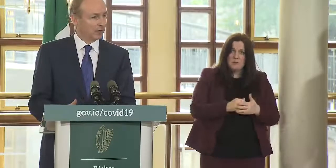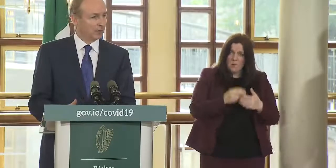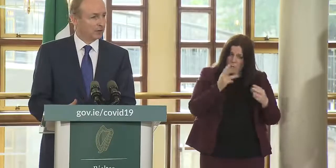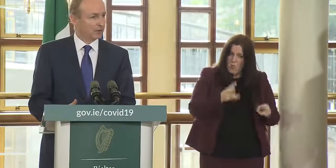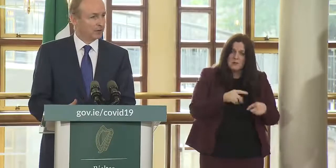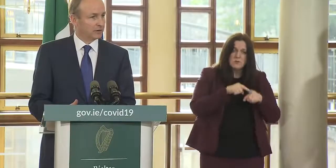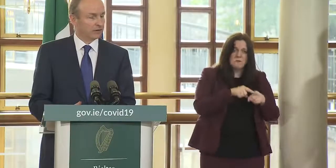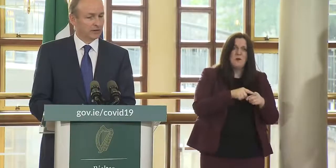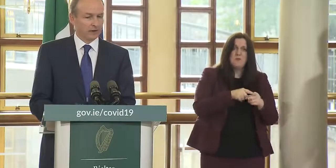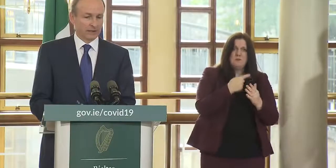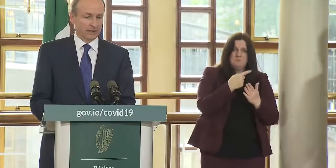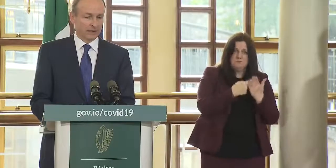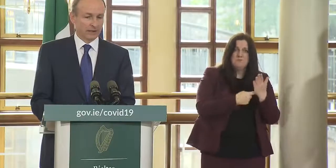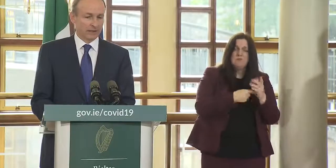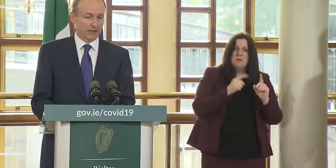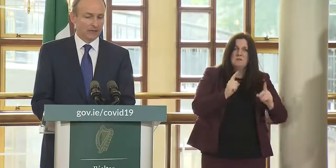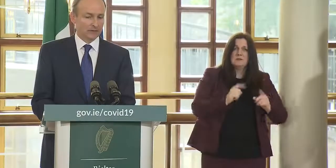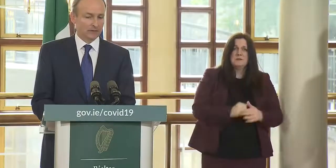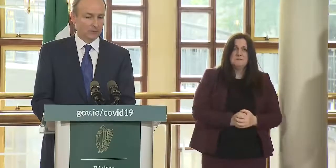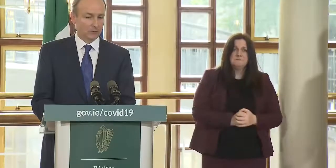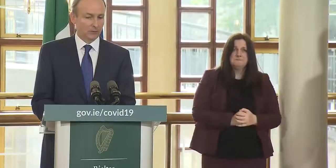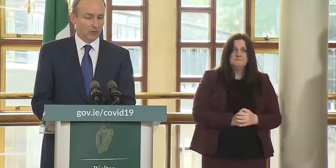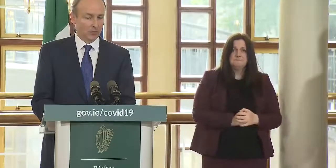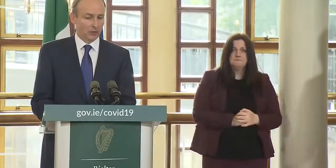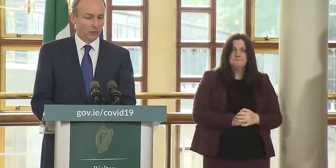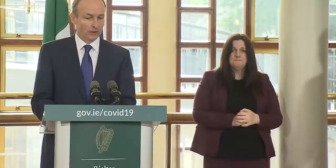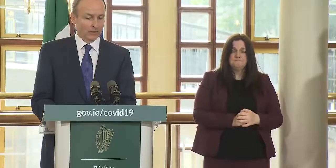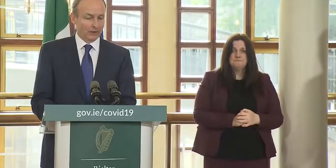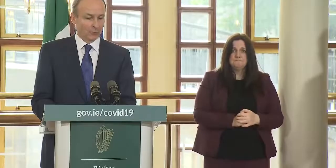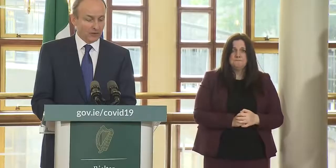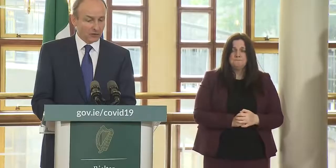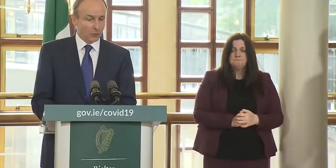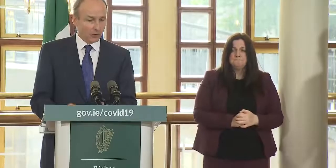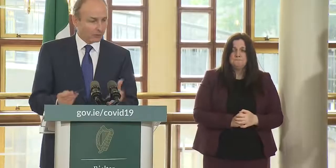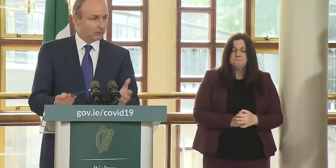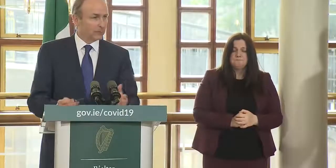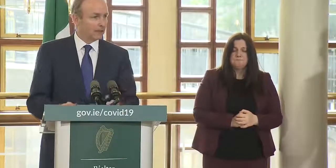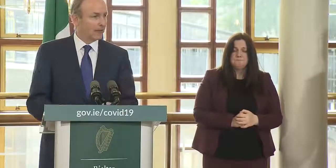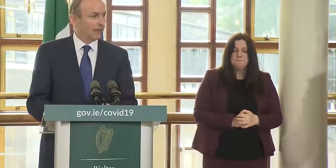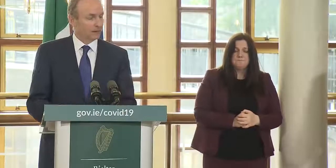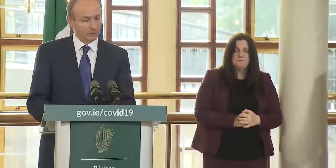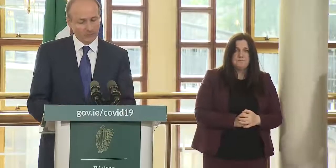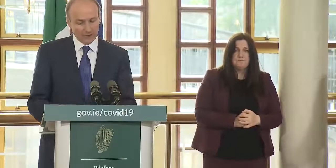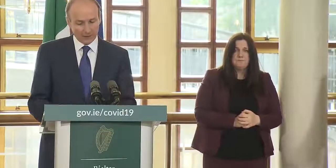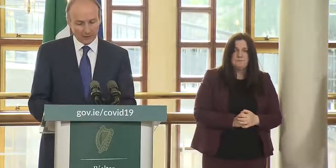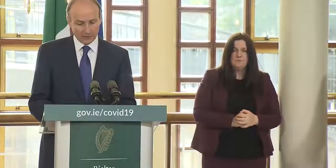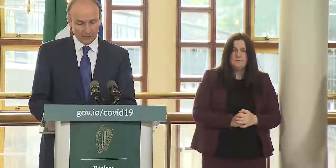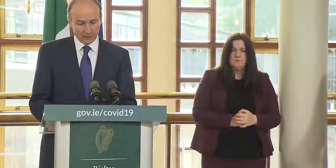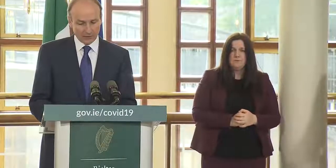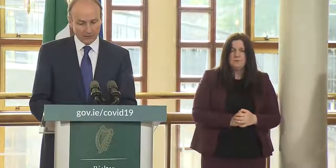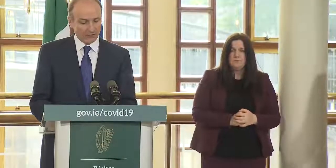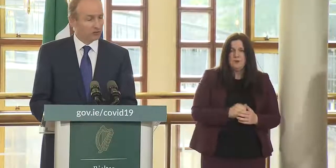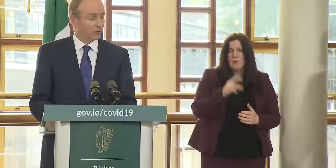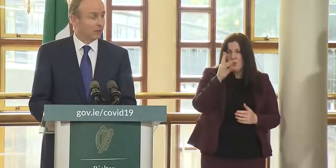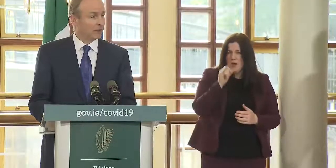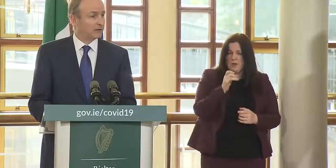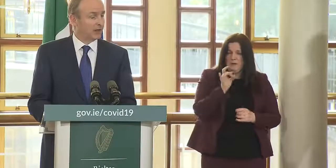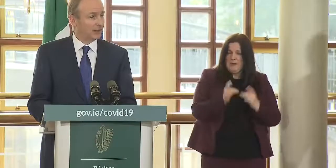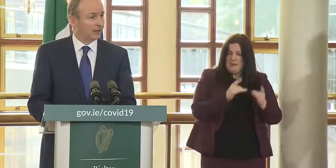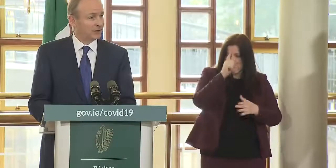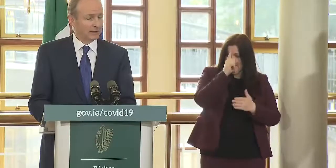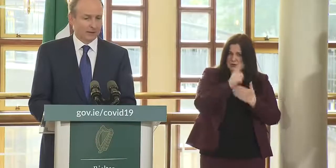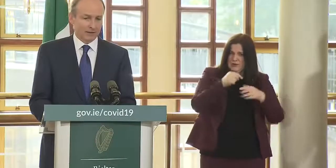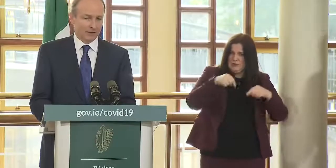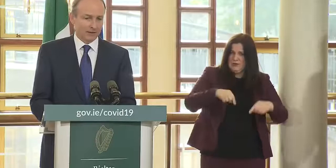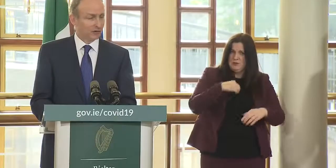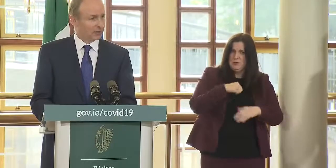to be compliant with the advice um and you know the reason we're uh making the the decision we've made